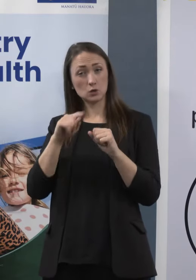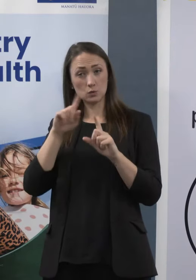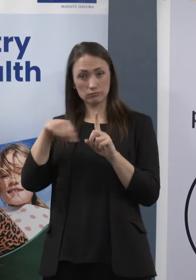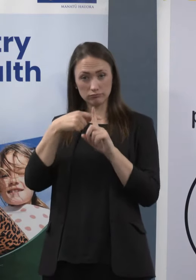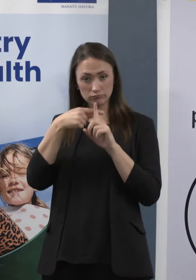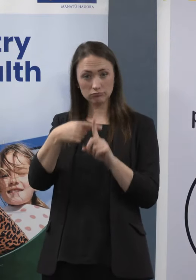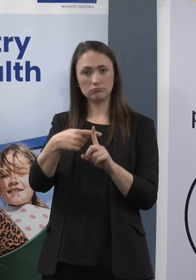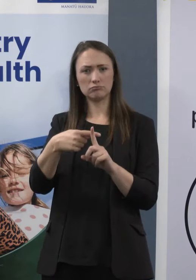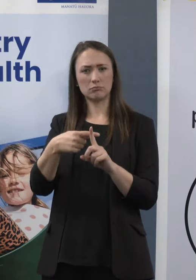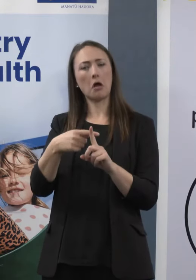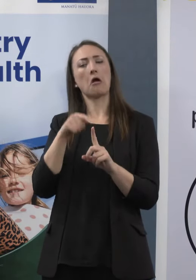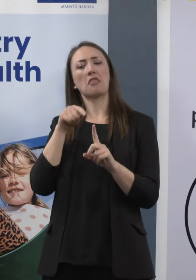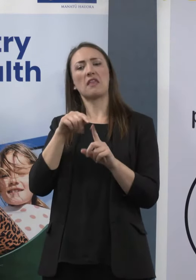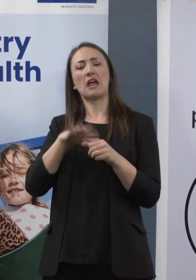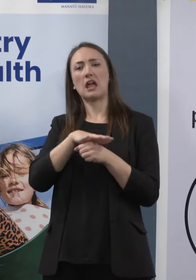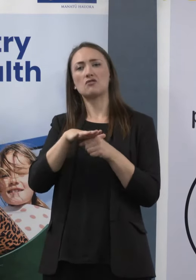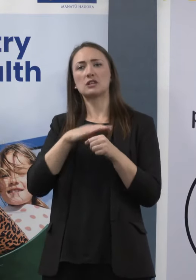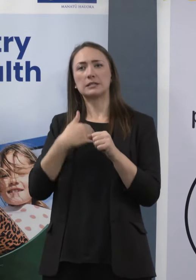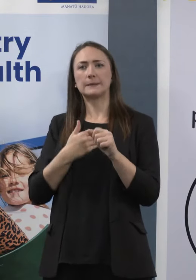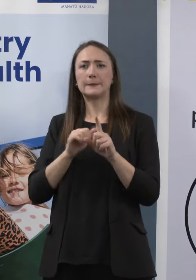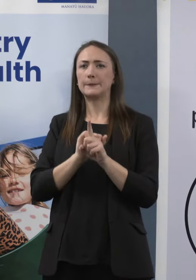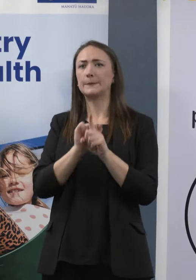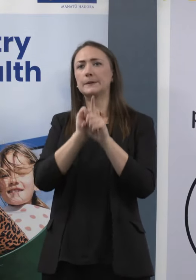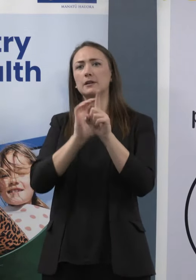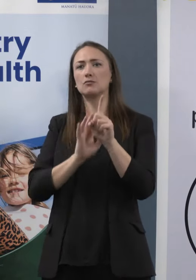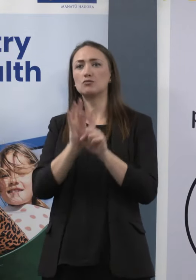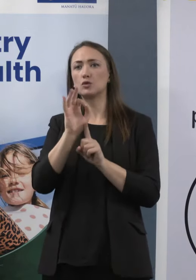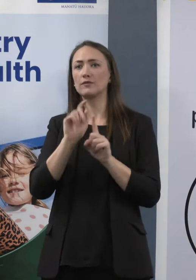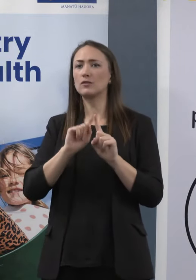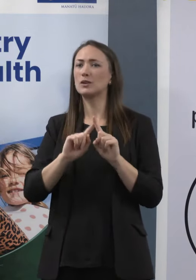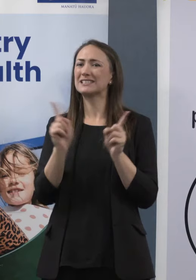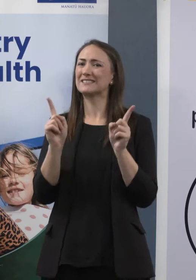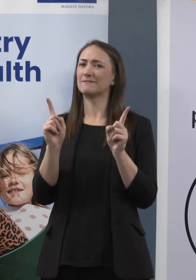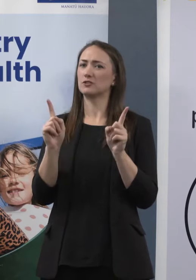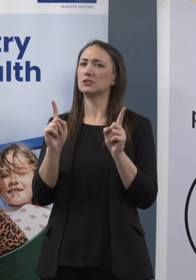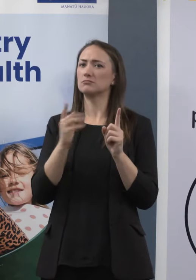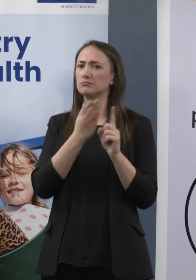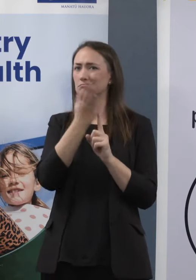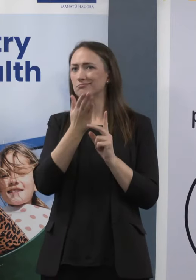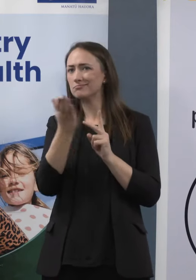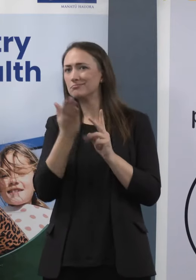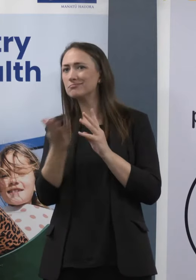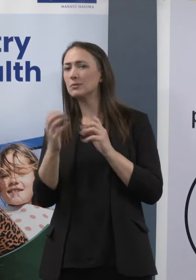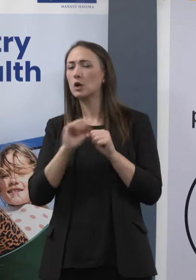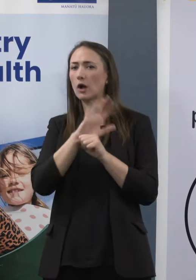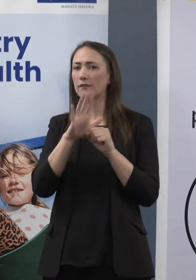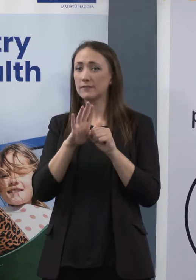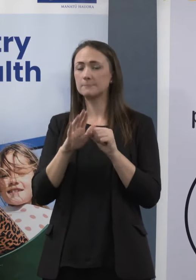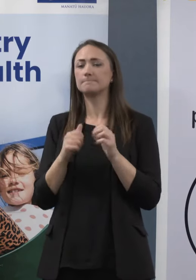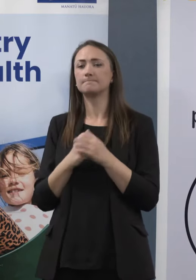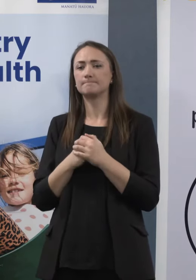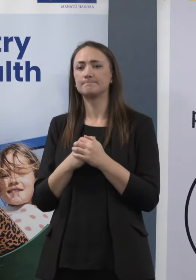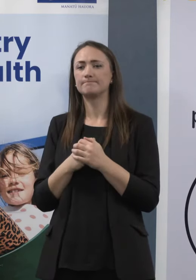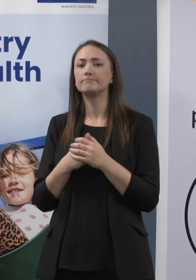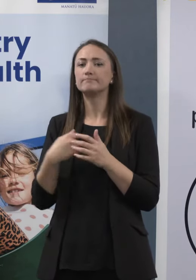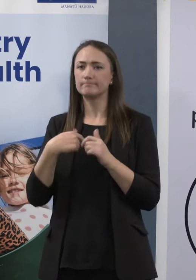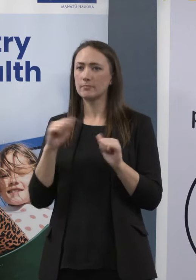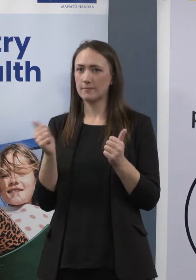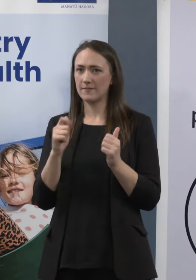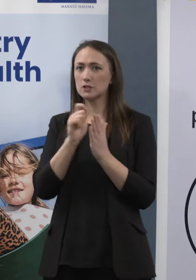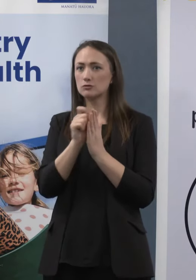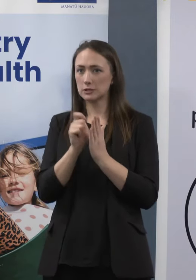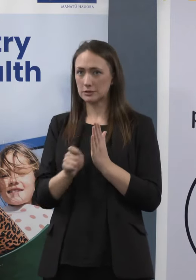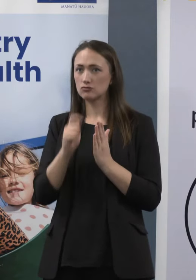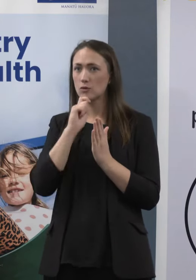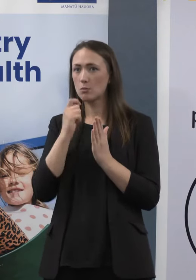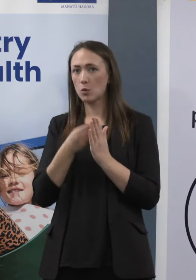improved in preparation for future variants? Thank you. So we have made a report through the Director-General to Ministers, and I understand